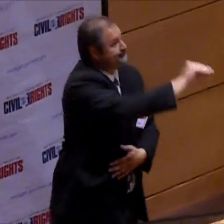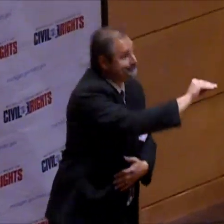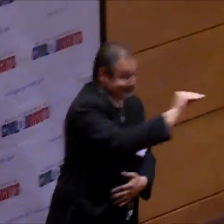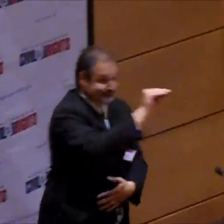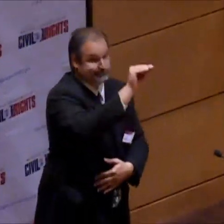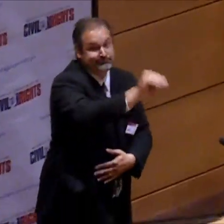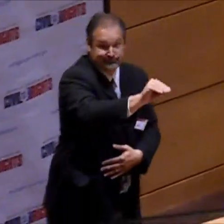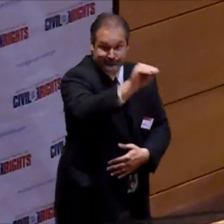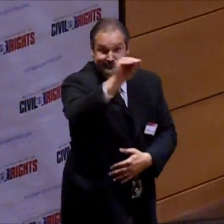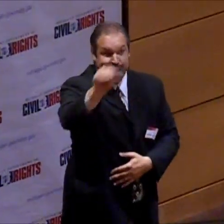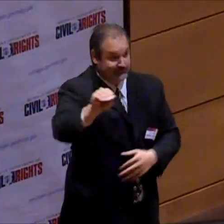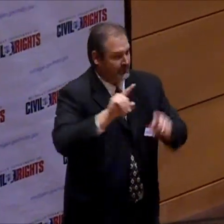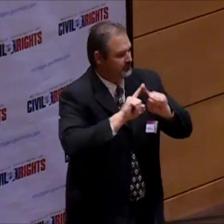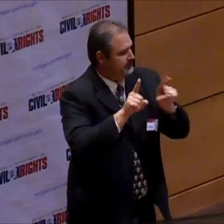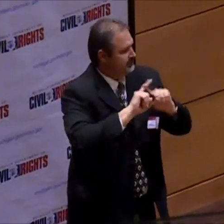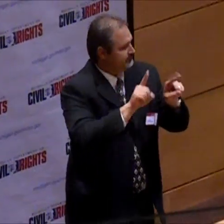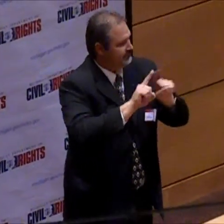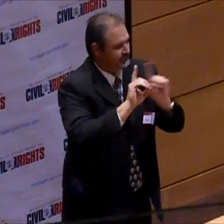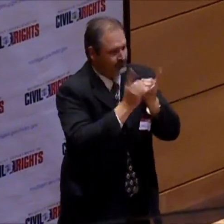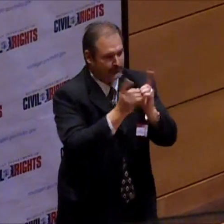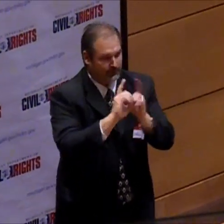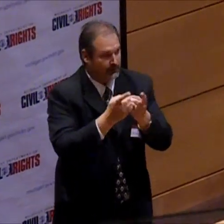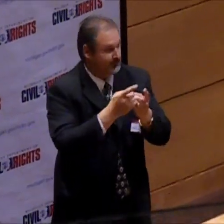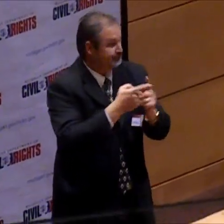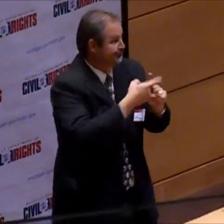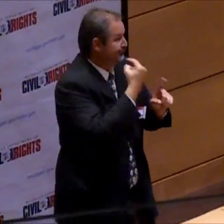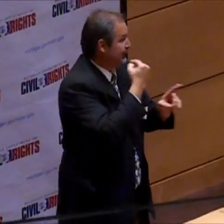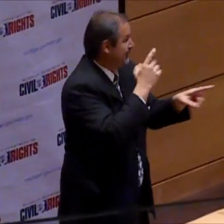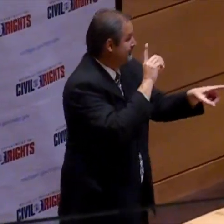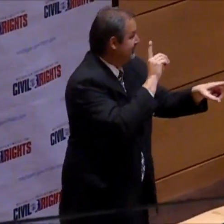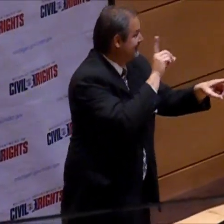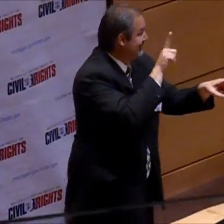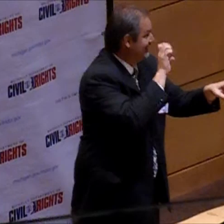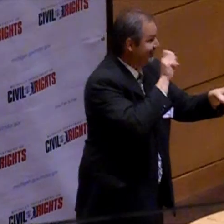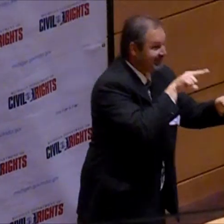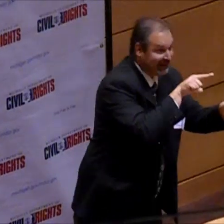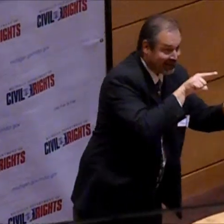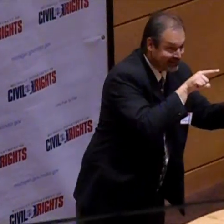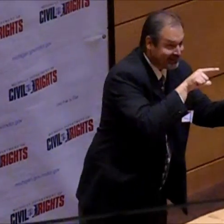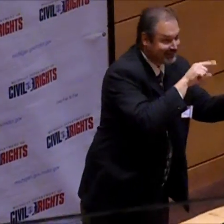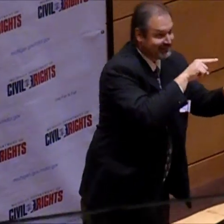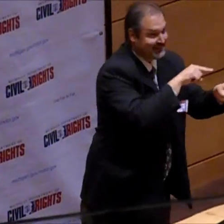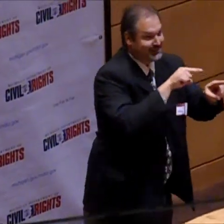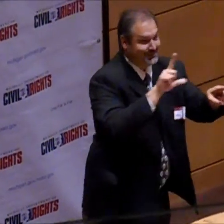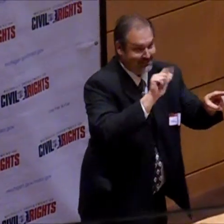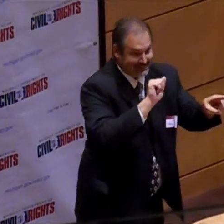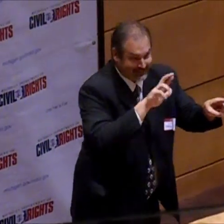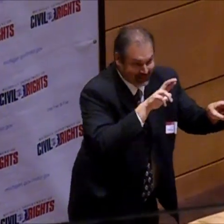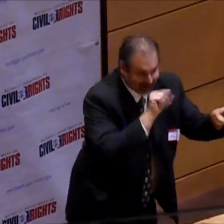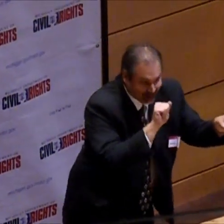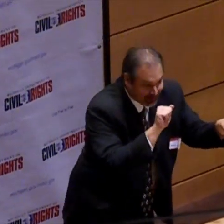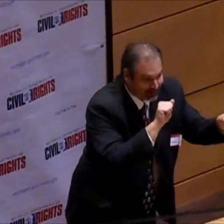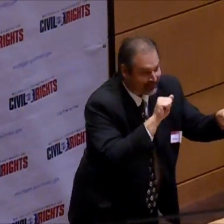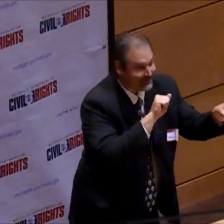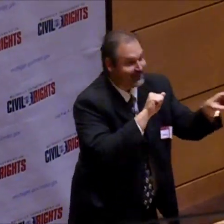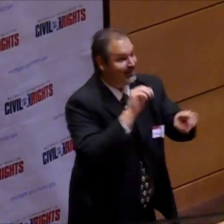has been moved several different times under several different departments. We were under DELEC at one point, under